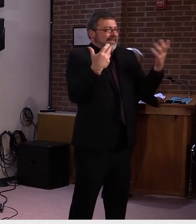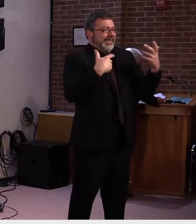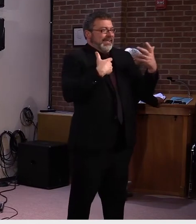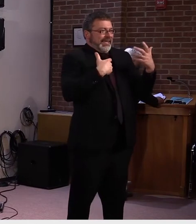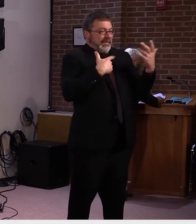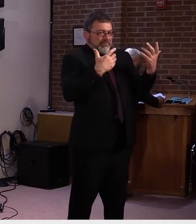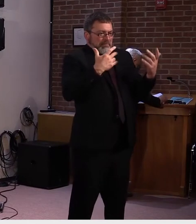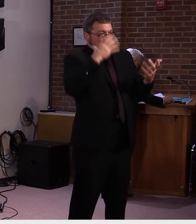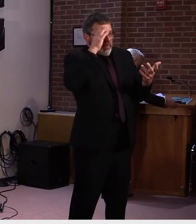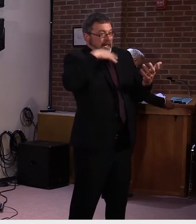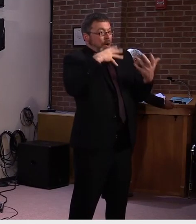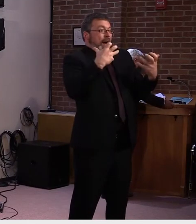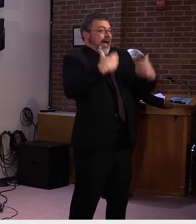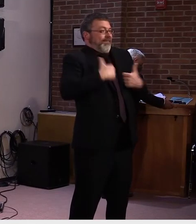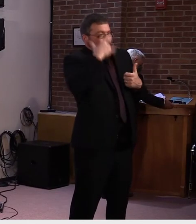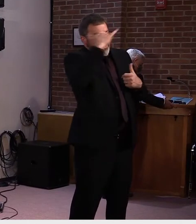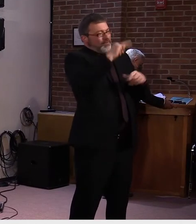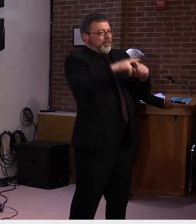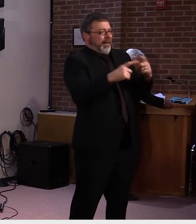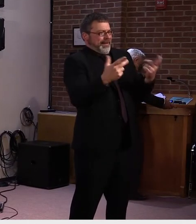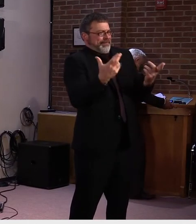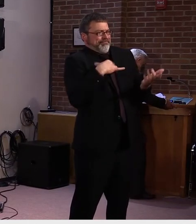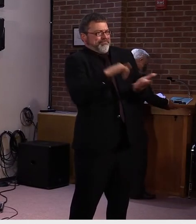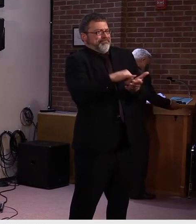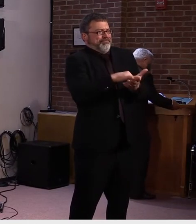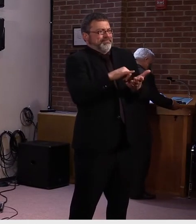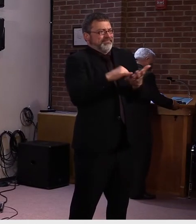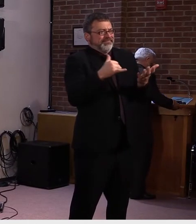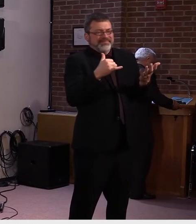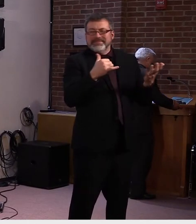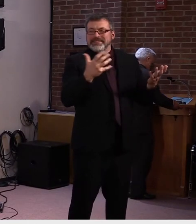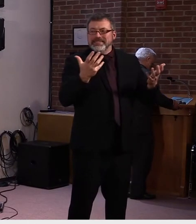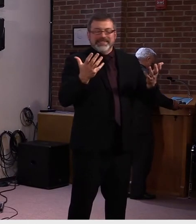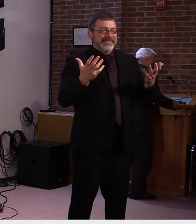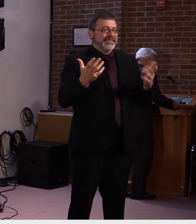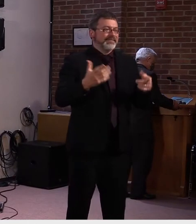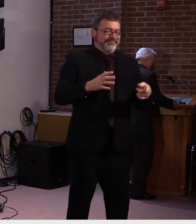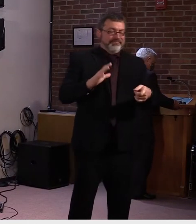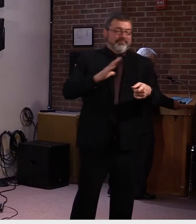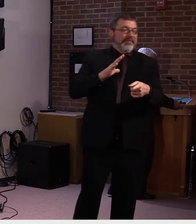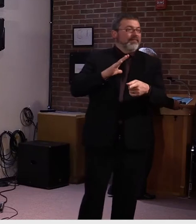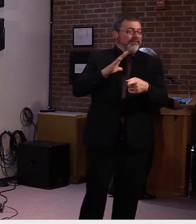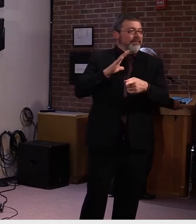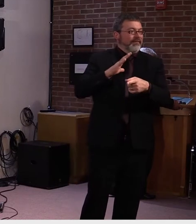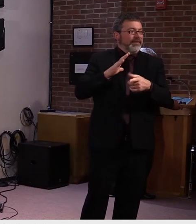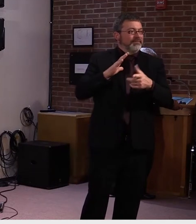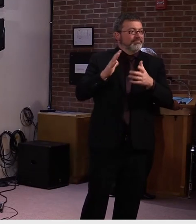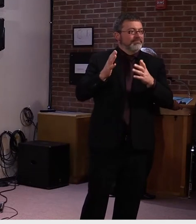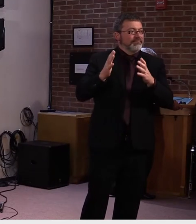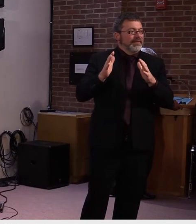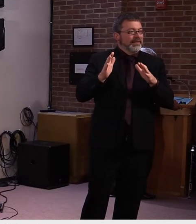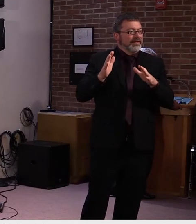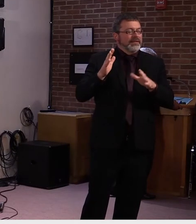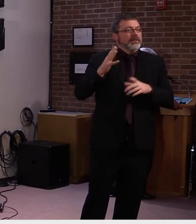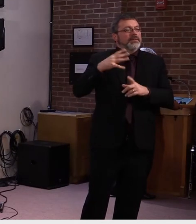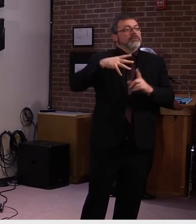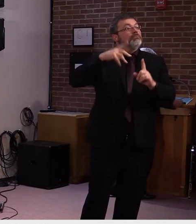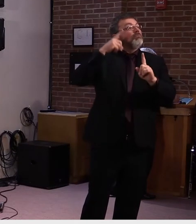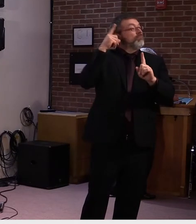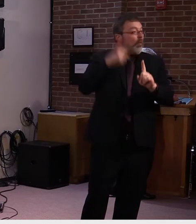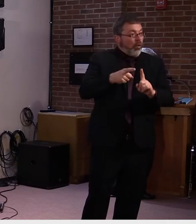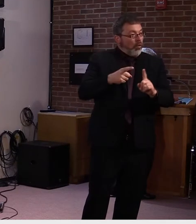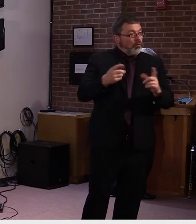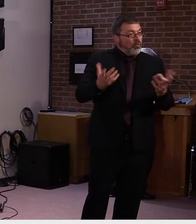Well, yeah, okay, I'll give you that. Uh, but, uh, what specific, what specific